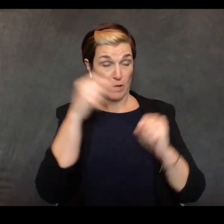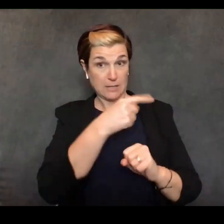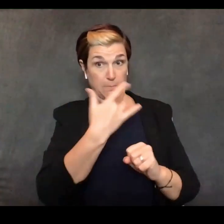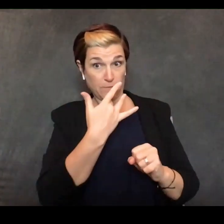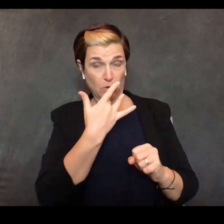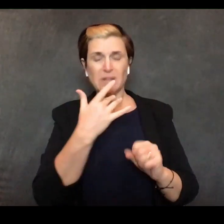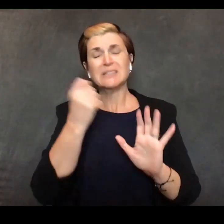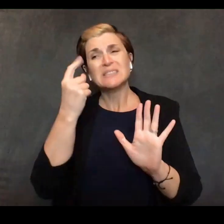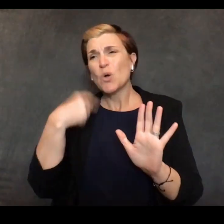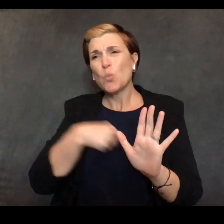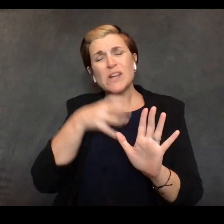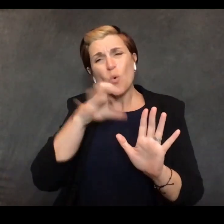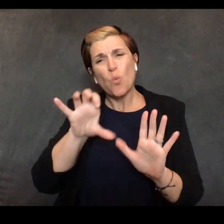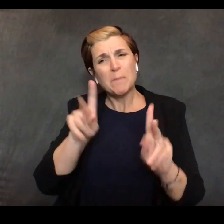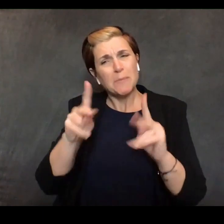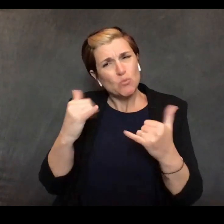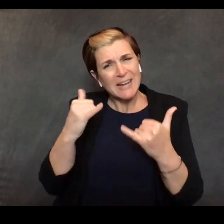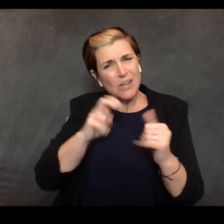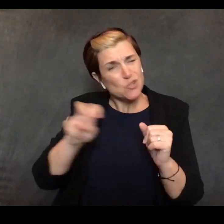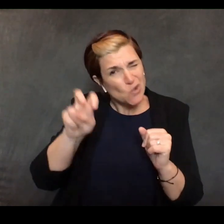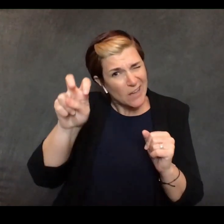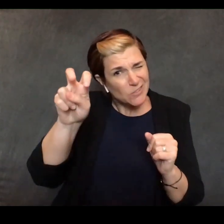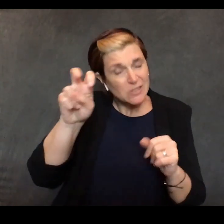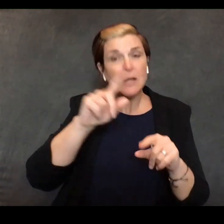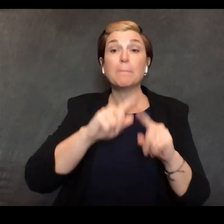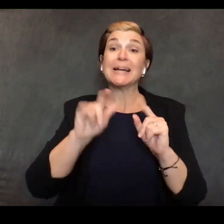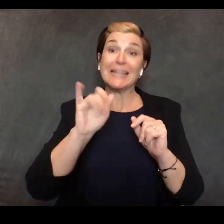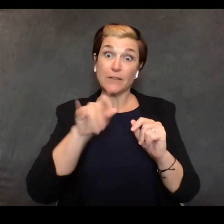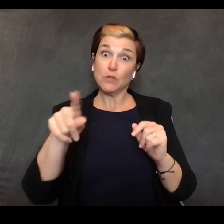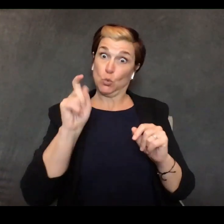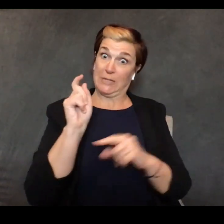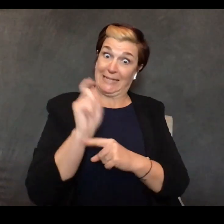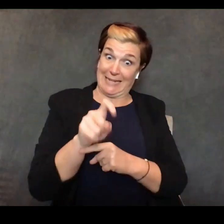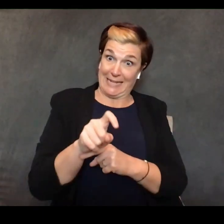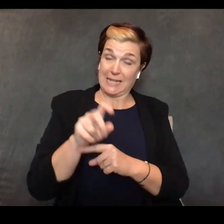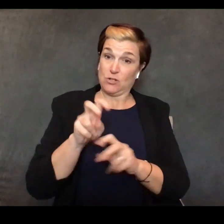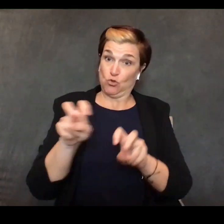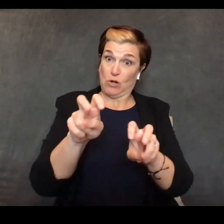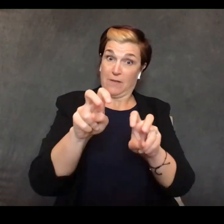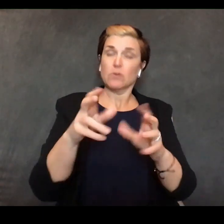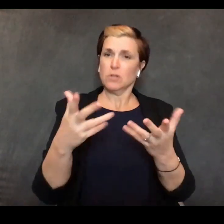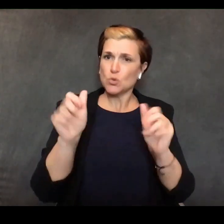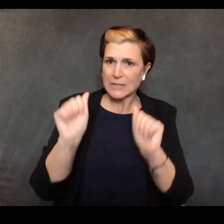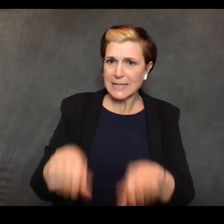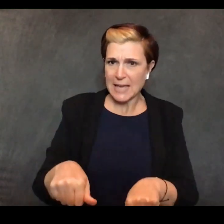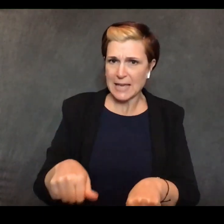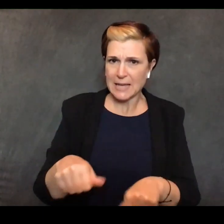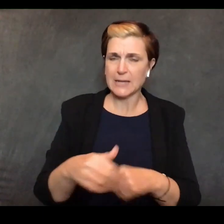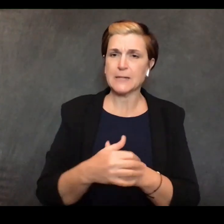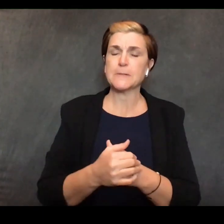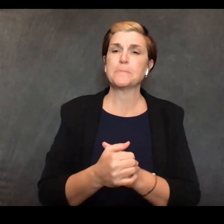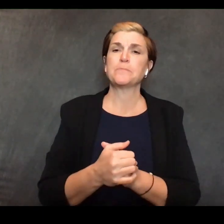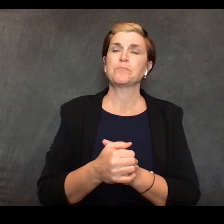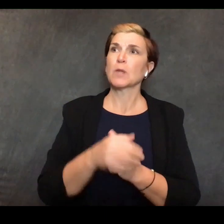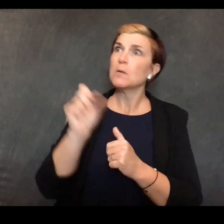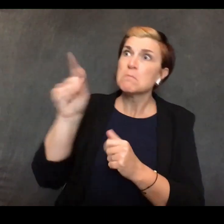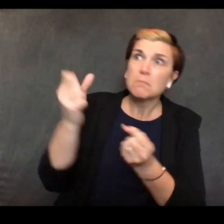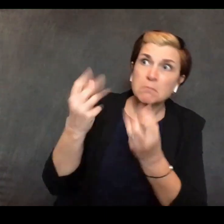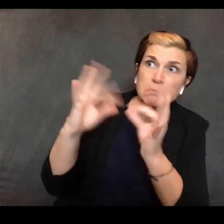to maintain for critical travel the right to have domestic travel i'm not going to comment on the specifics i will tell you we're